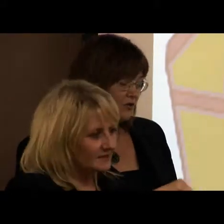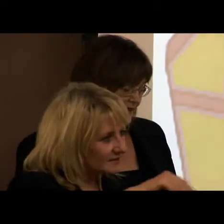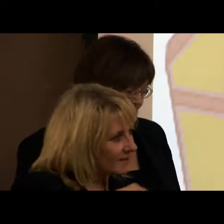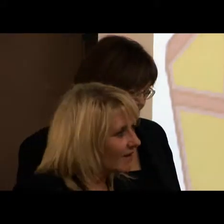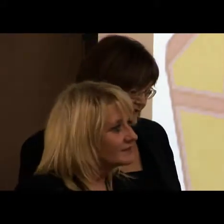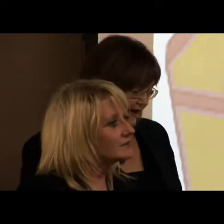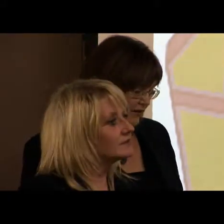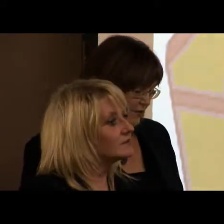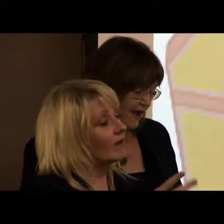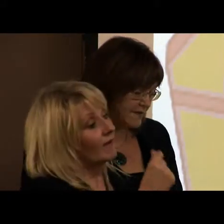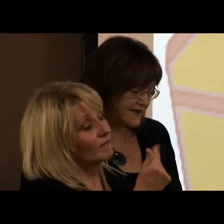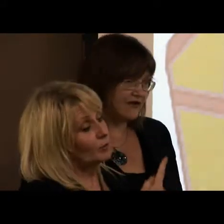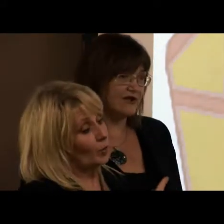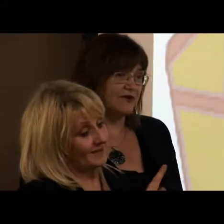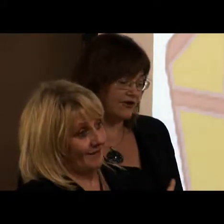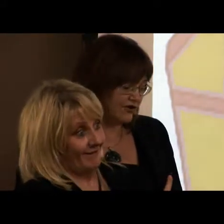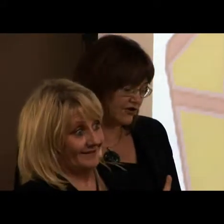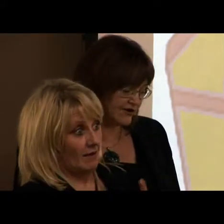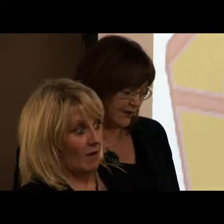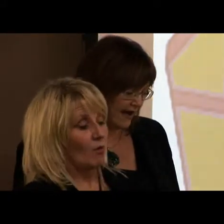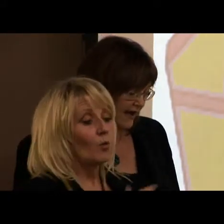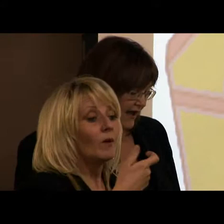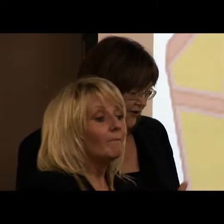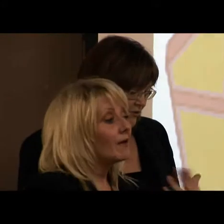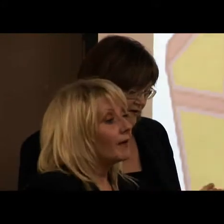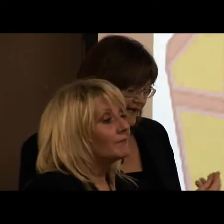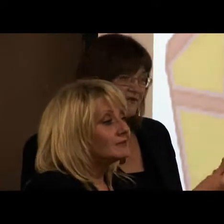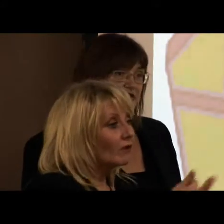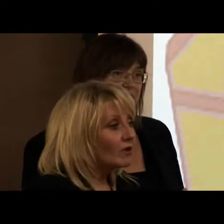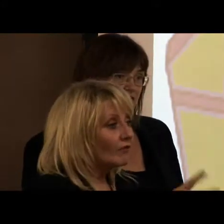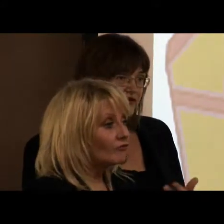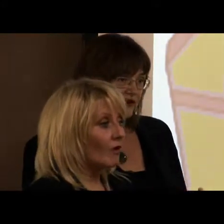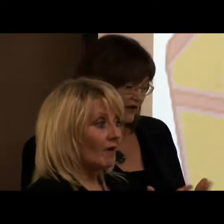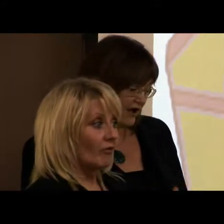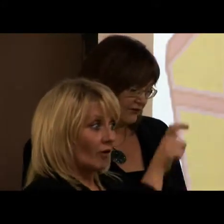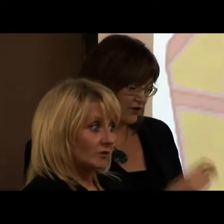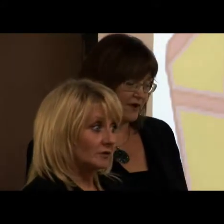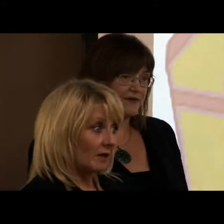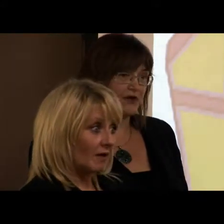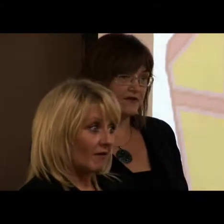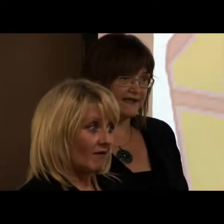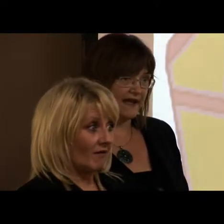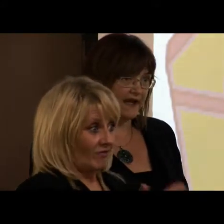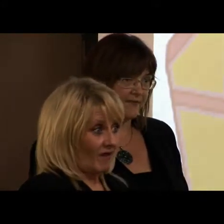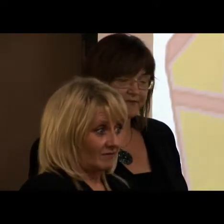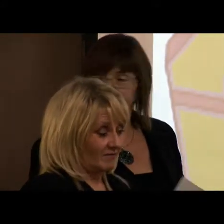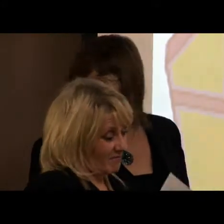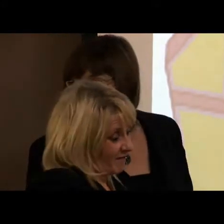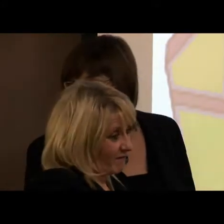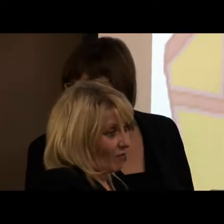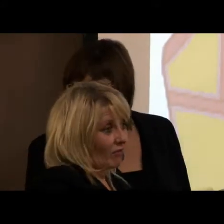A few weeks later, we buy materials from another customer that we have sent for disposal a few weeks previously.